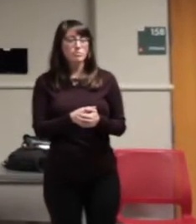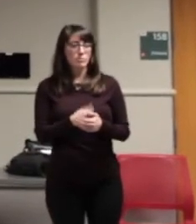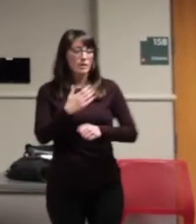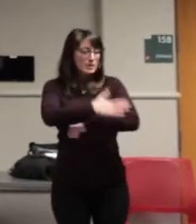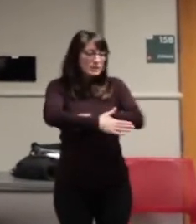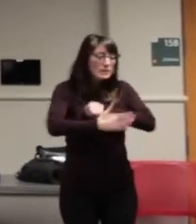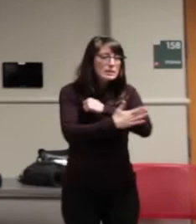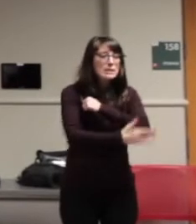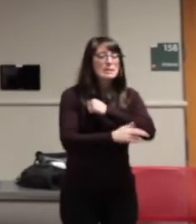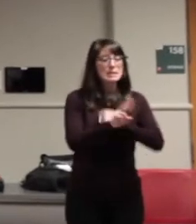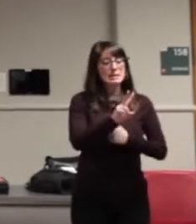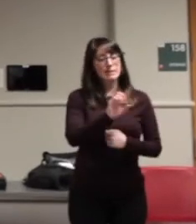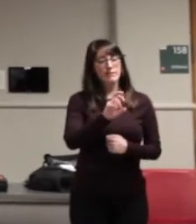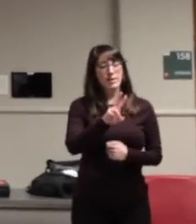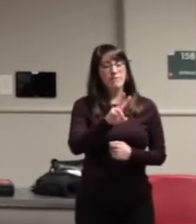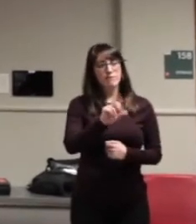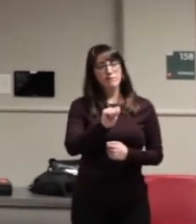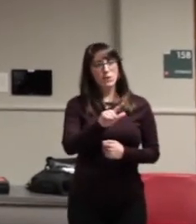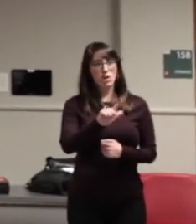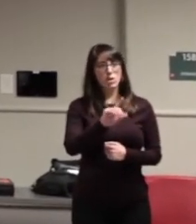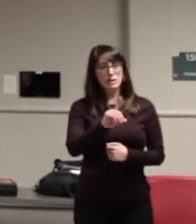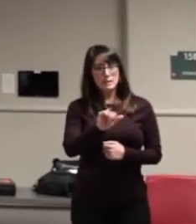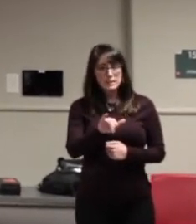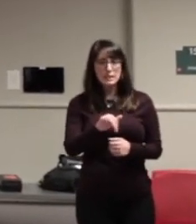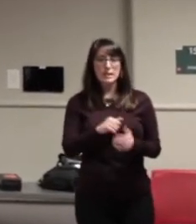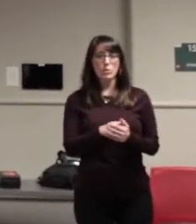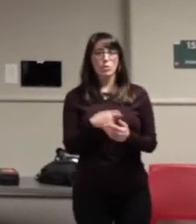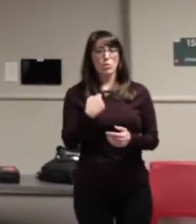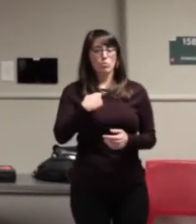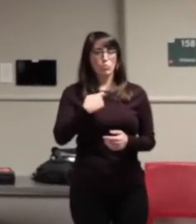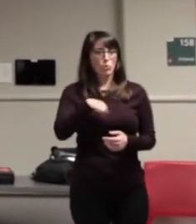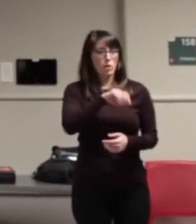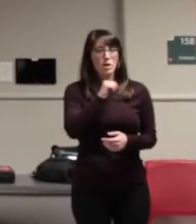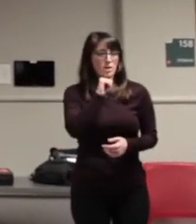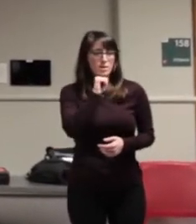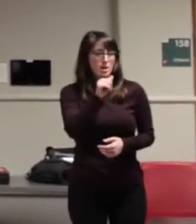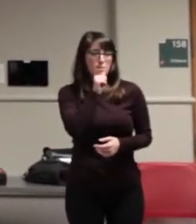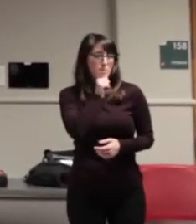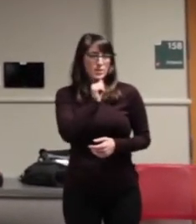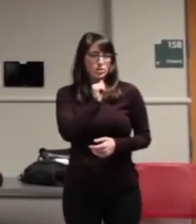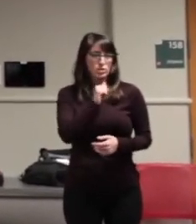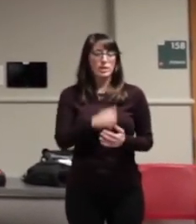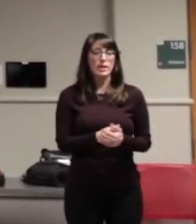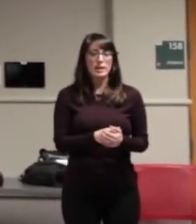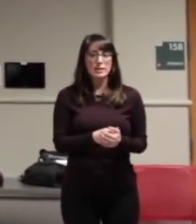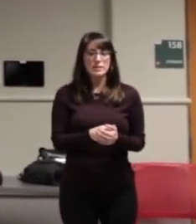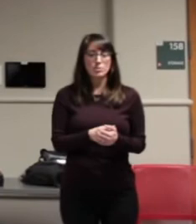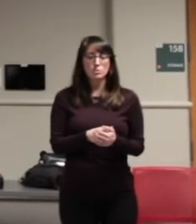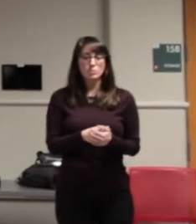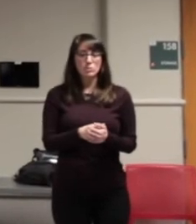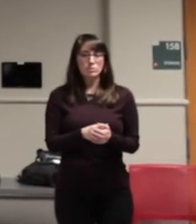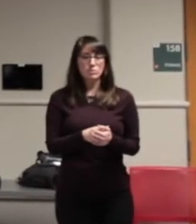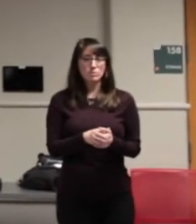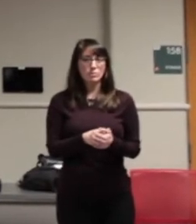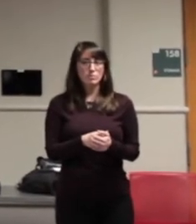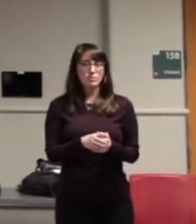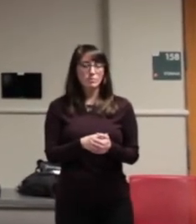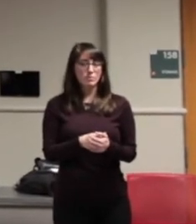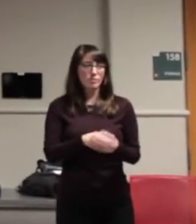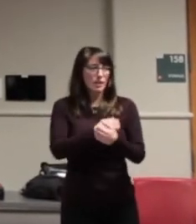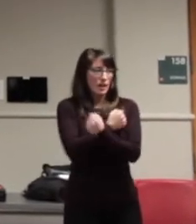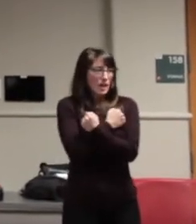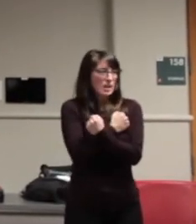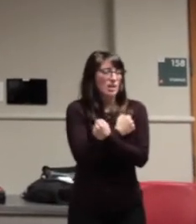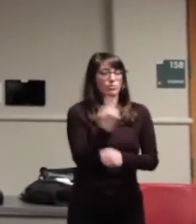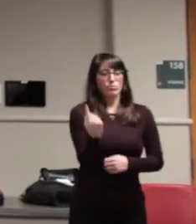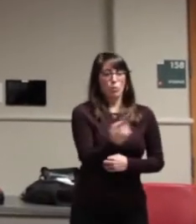Awe, beauty, and gravel, upset that we are impatient. Angels often swooping, carving ruts into robes. Love